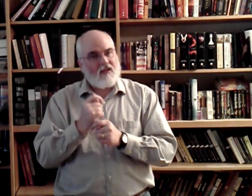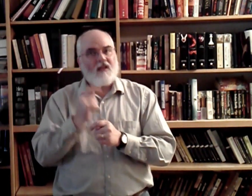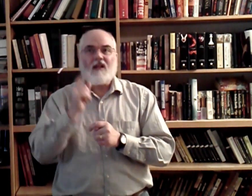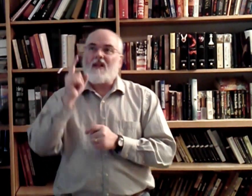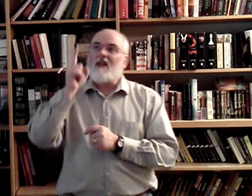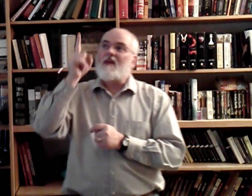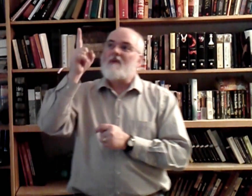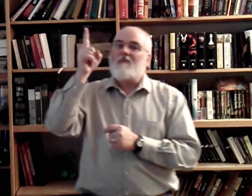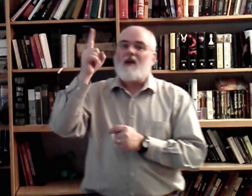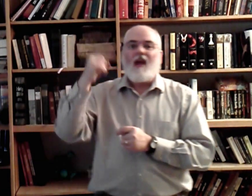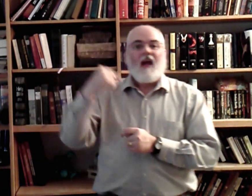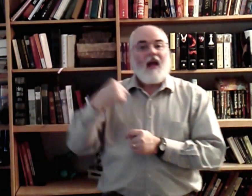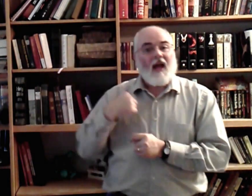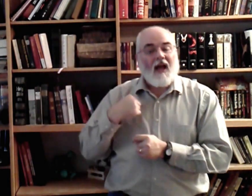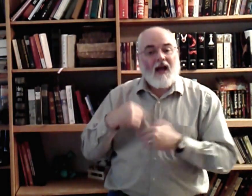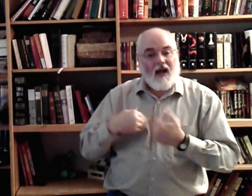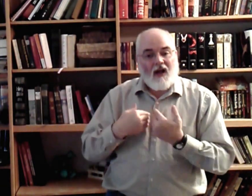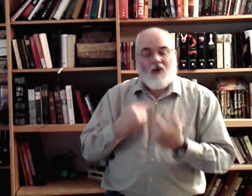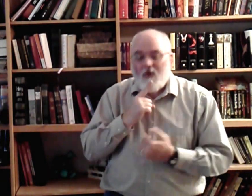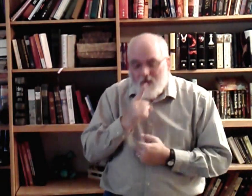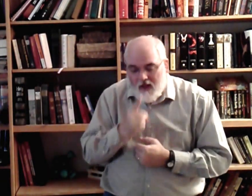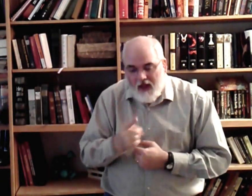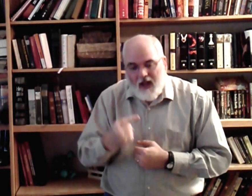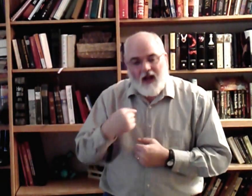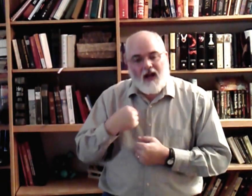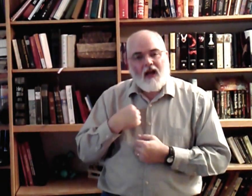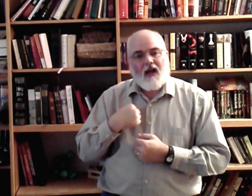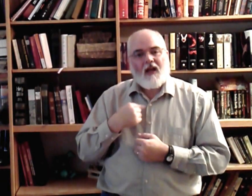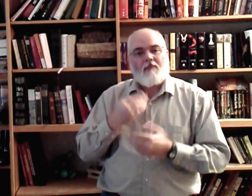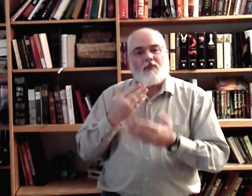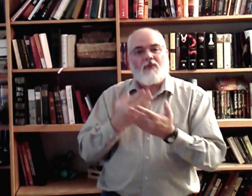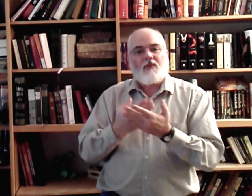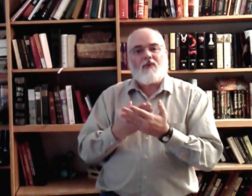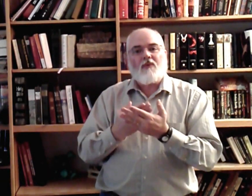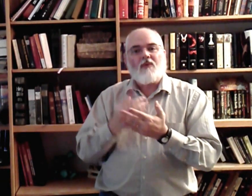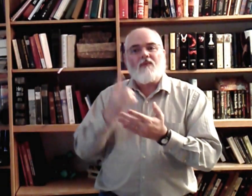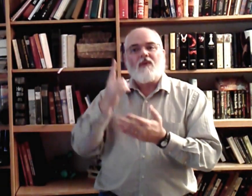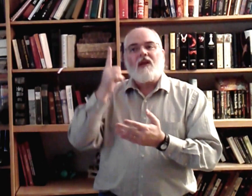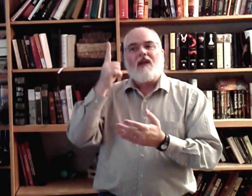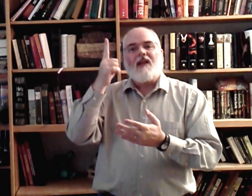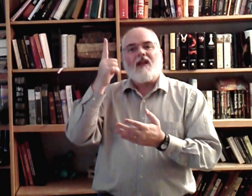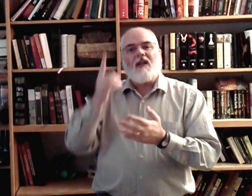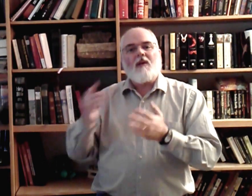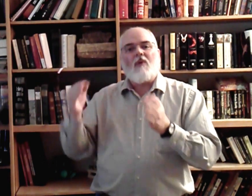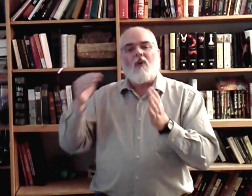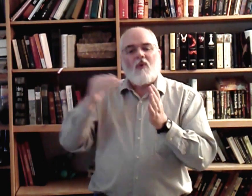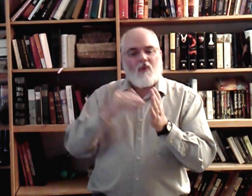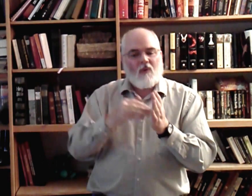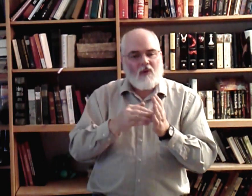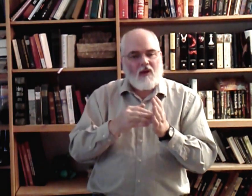Him, how I prove Him o'er